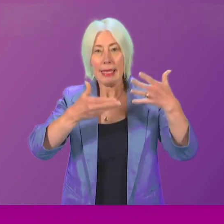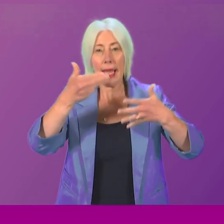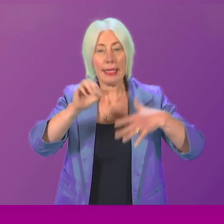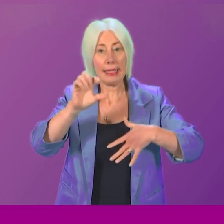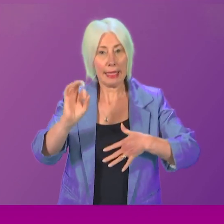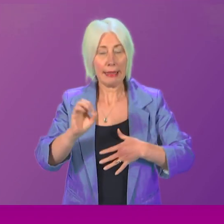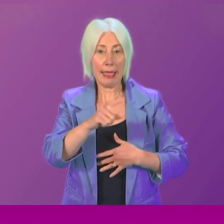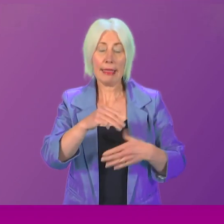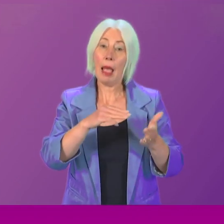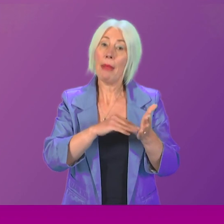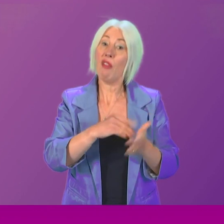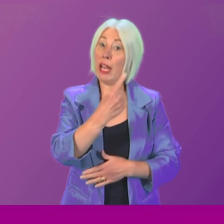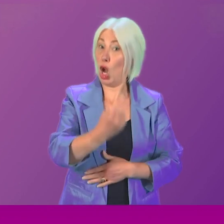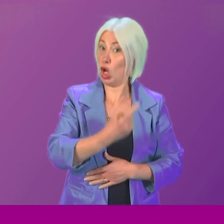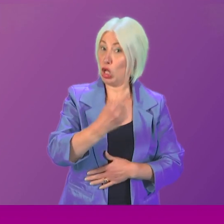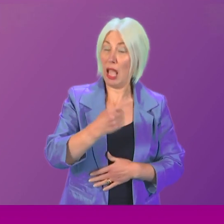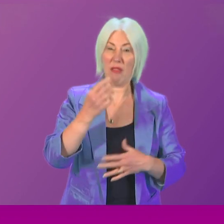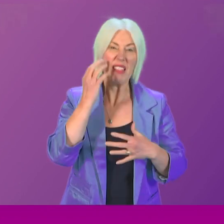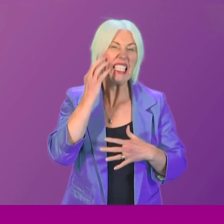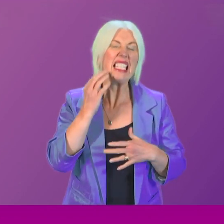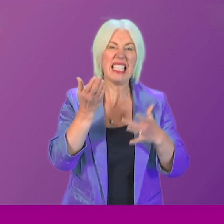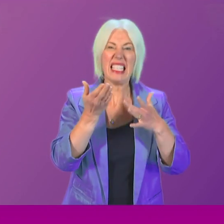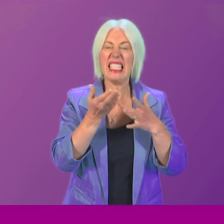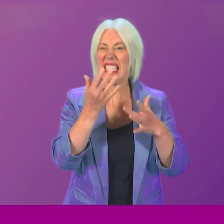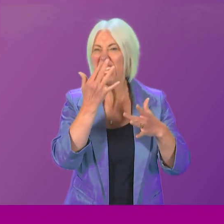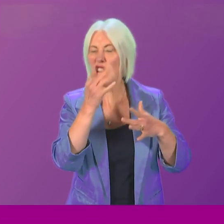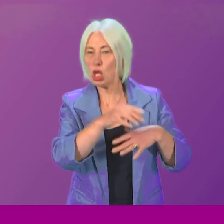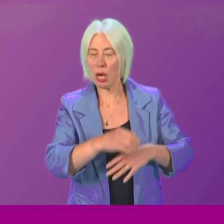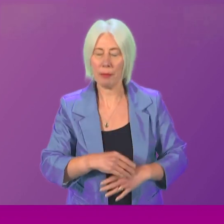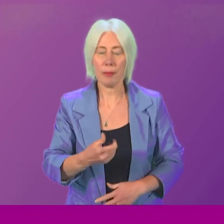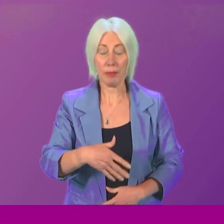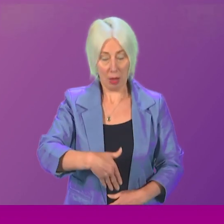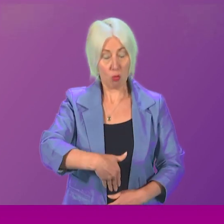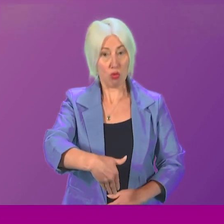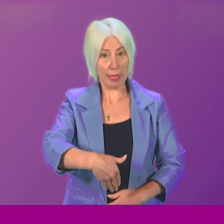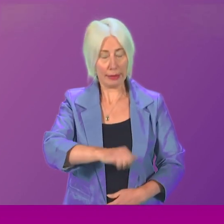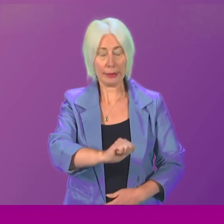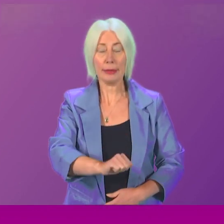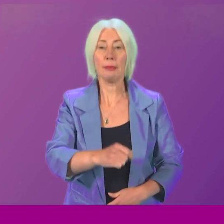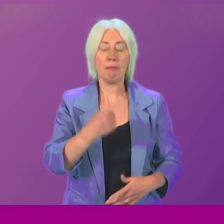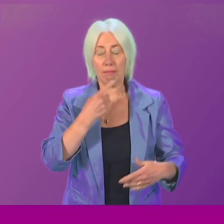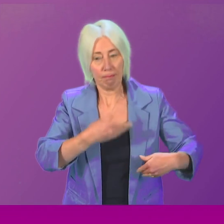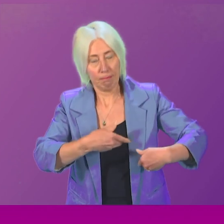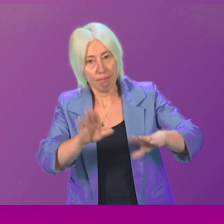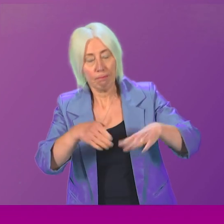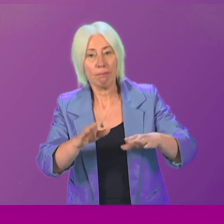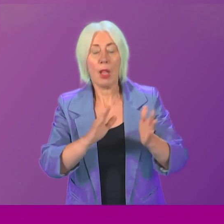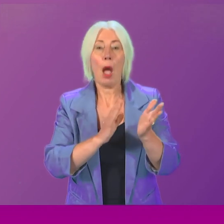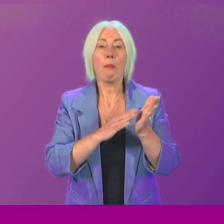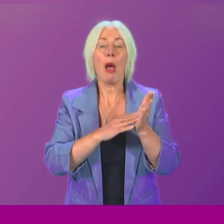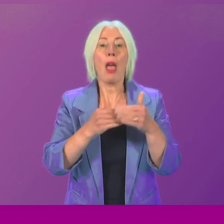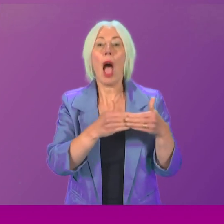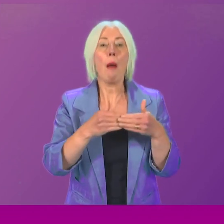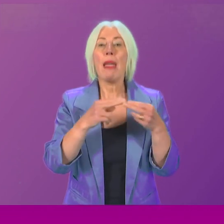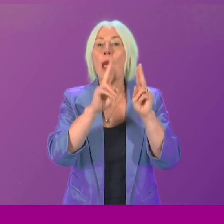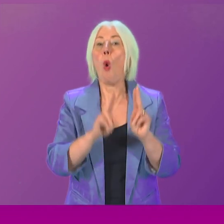was a teenager living in Stranraer. When she became pregnant, she was sent to a mother and baby home in the north of